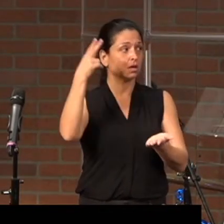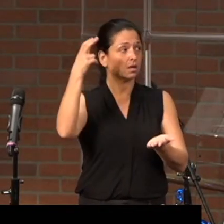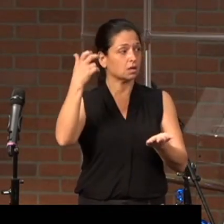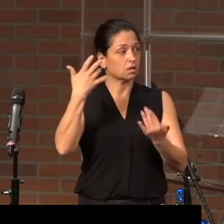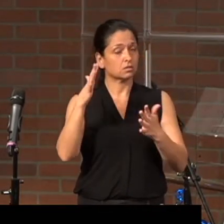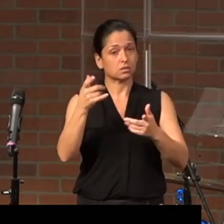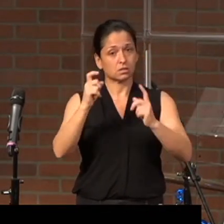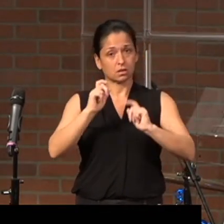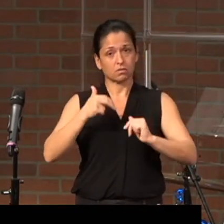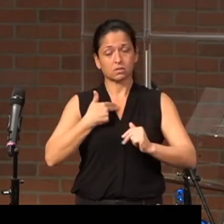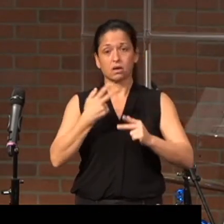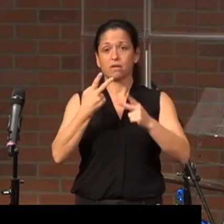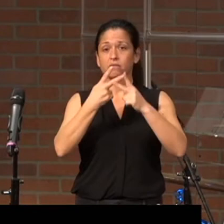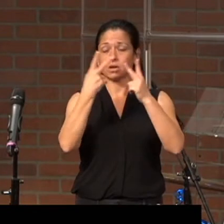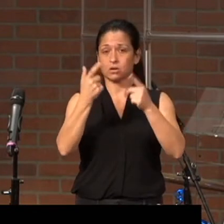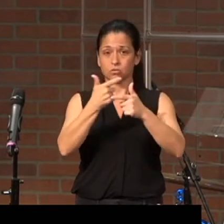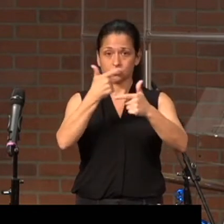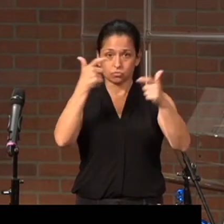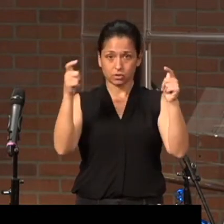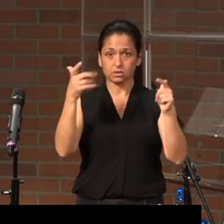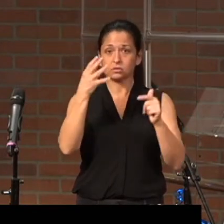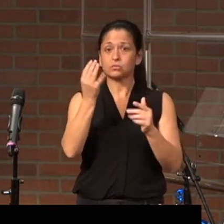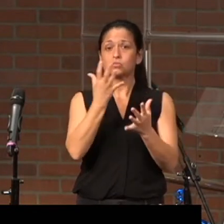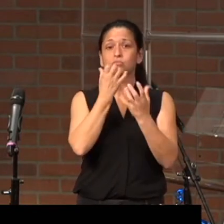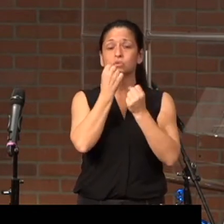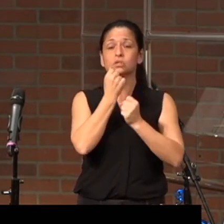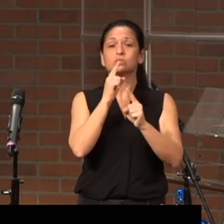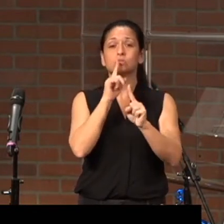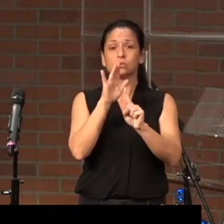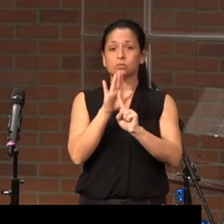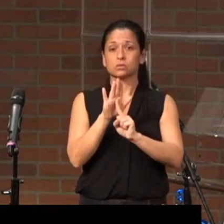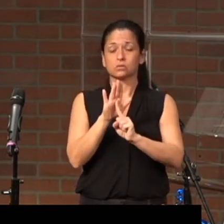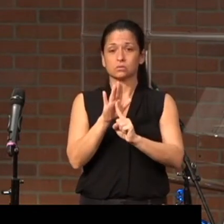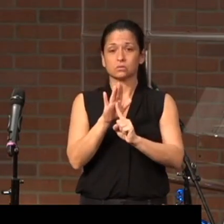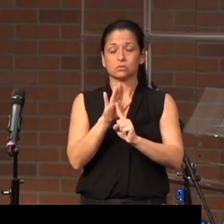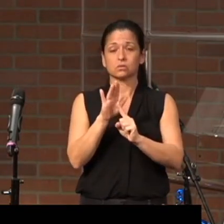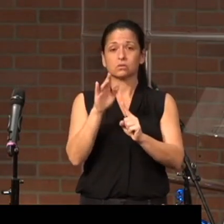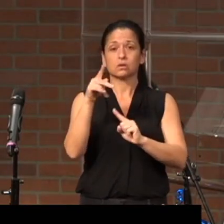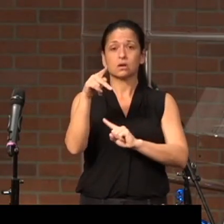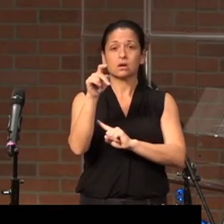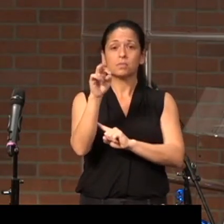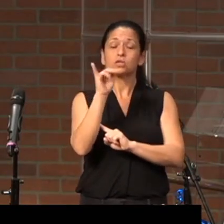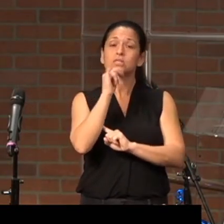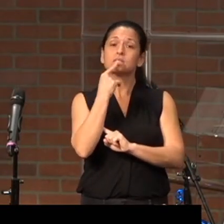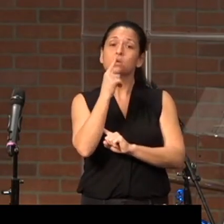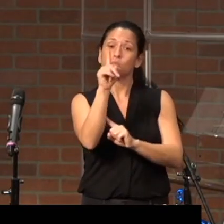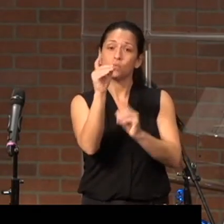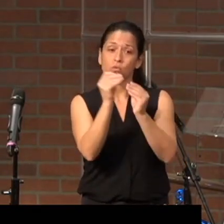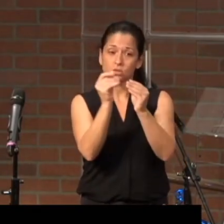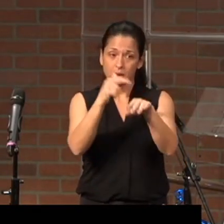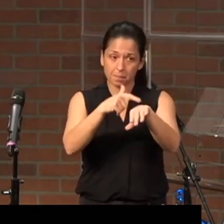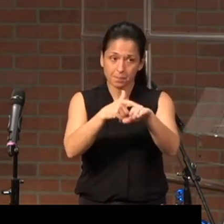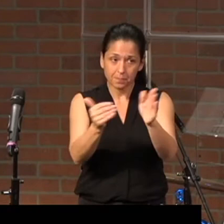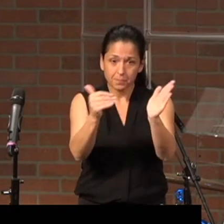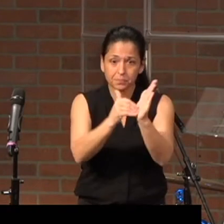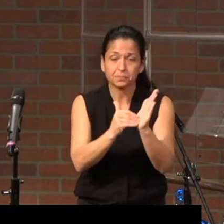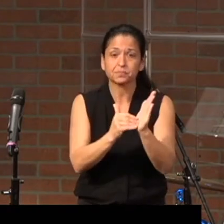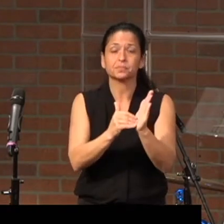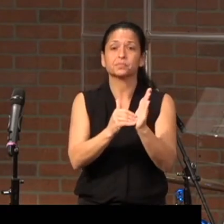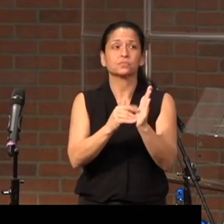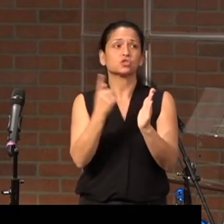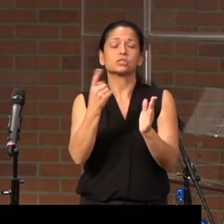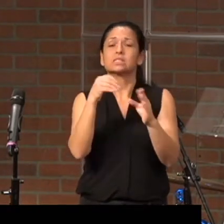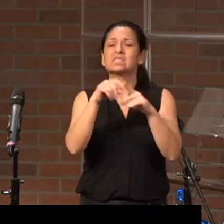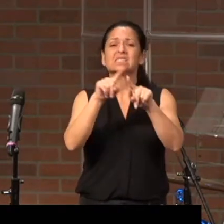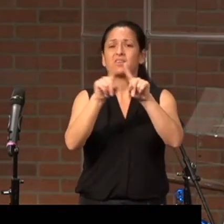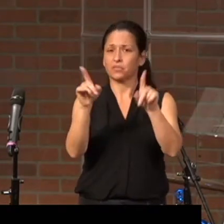us very great and precious promises. Peter is saying one more time, just in a